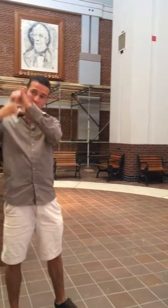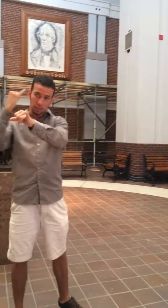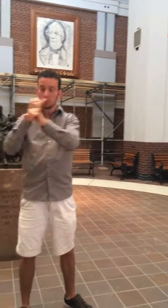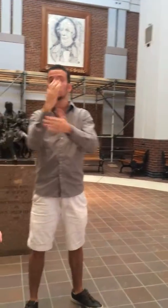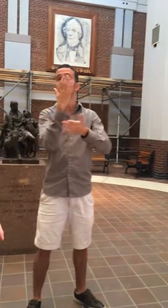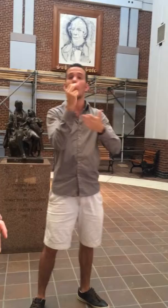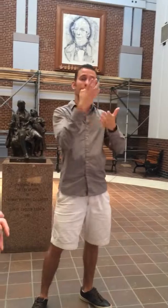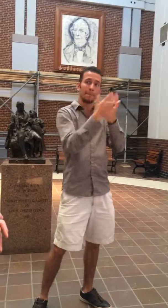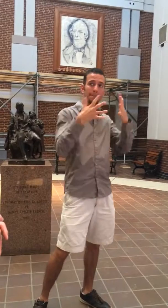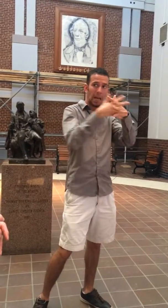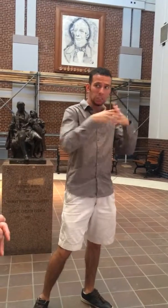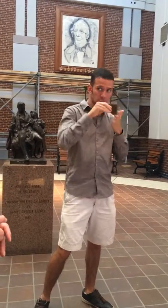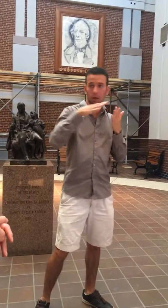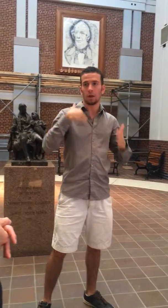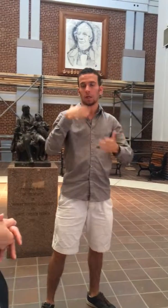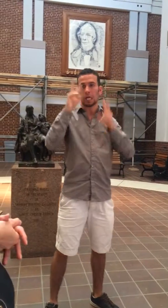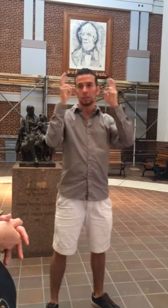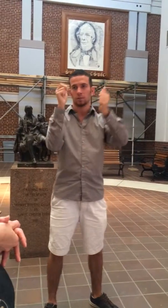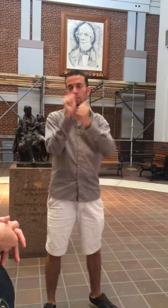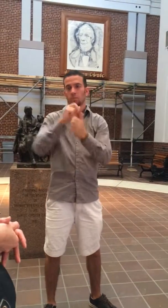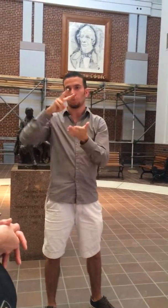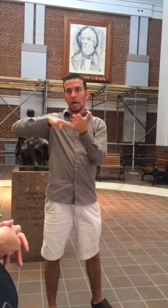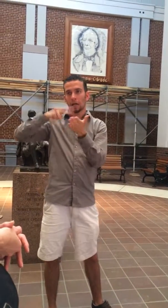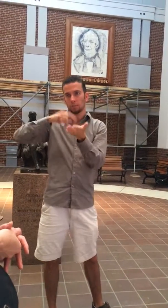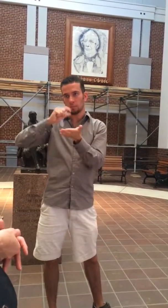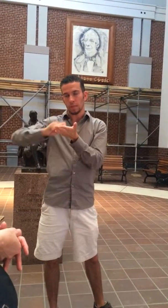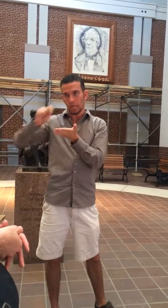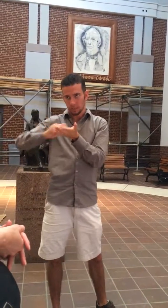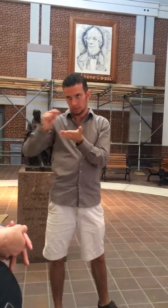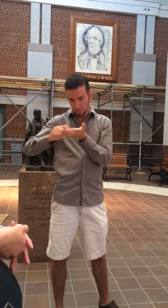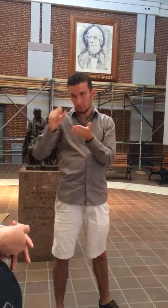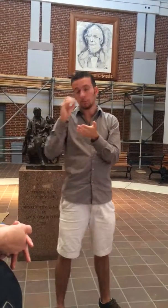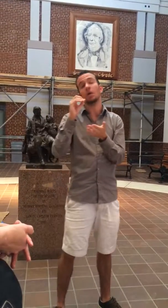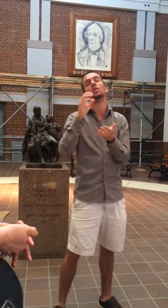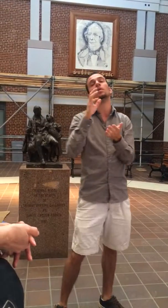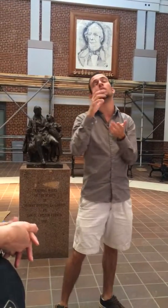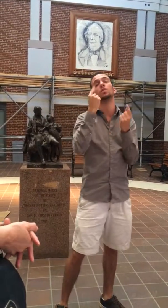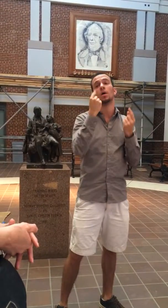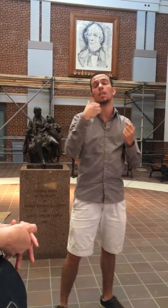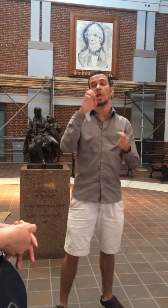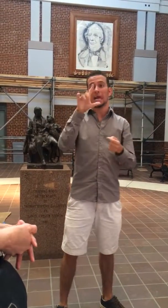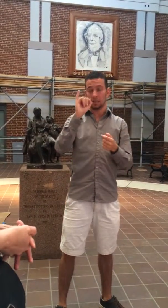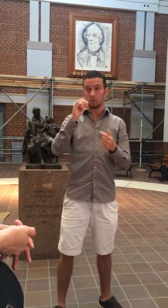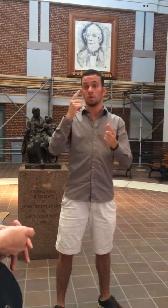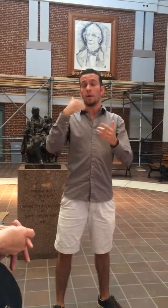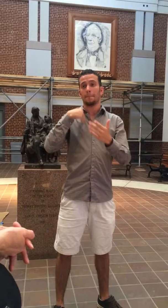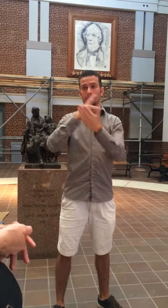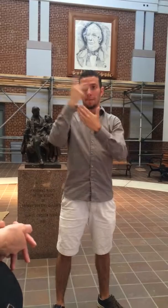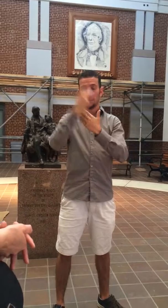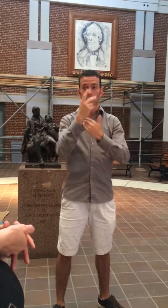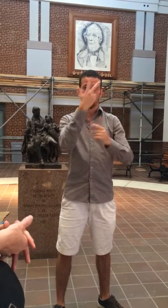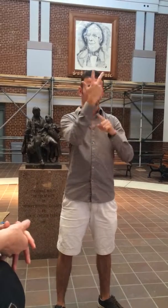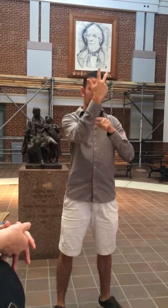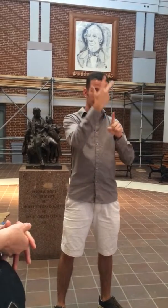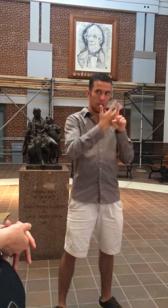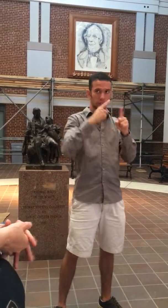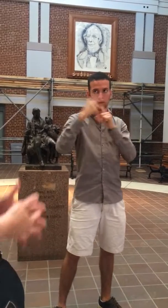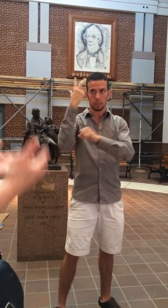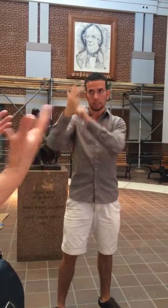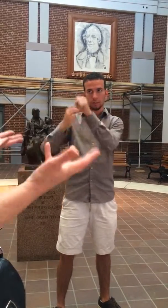which is for international students. Sometimes they're not yet able to read and write English. So in ELI,